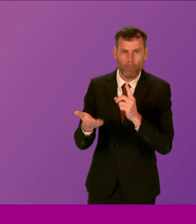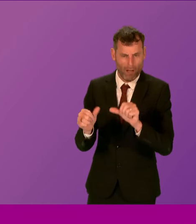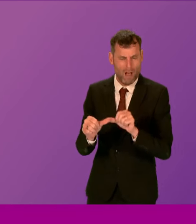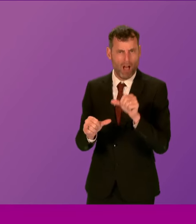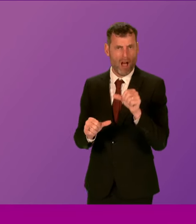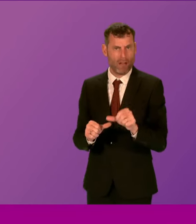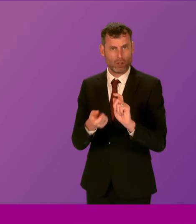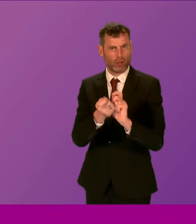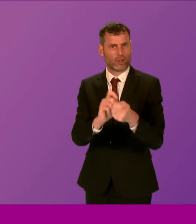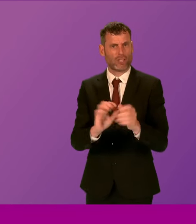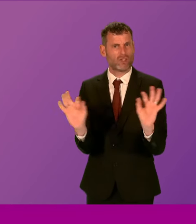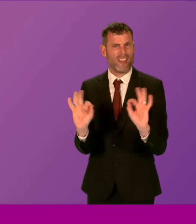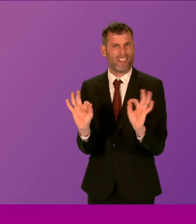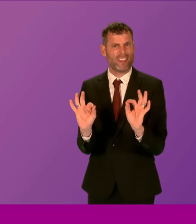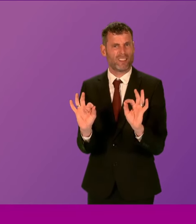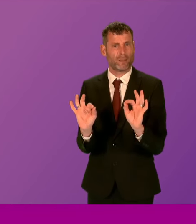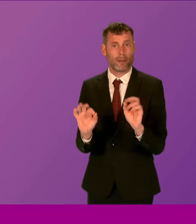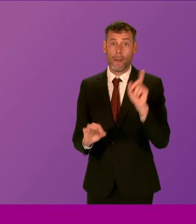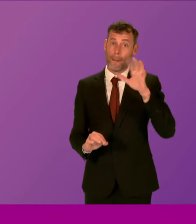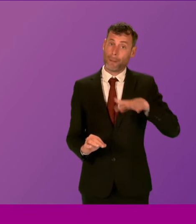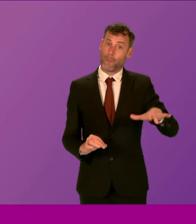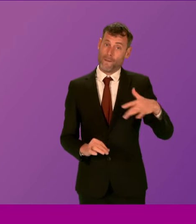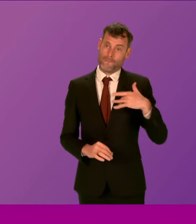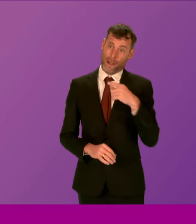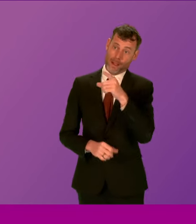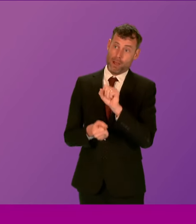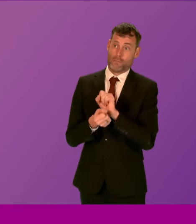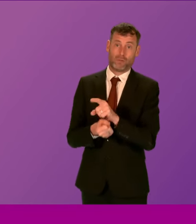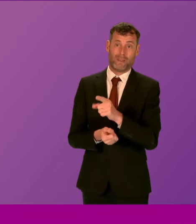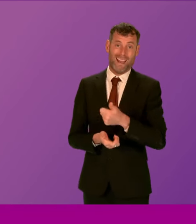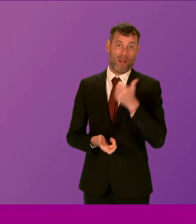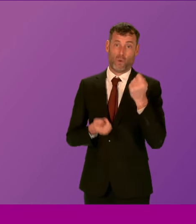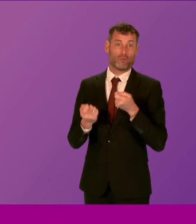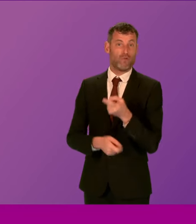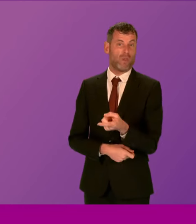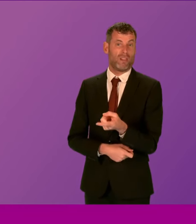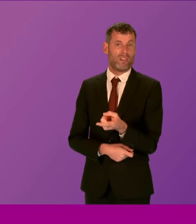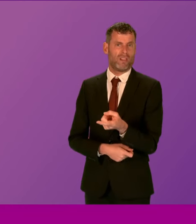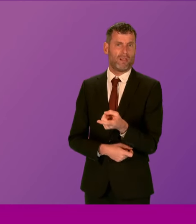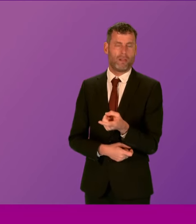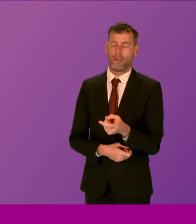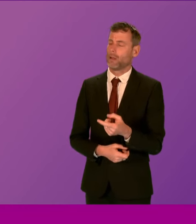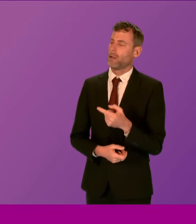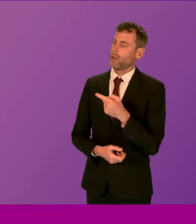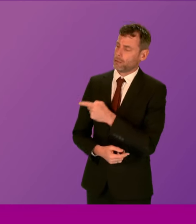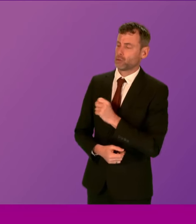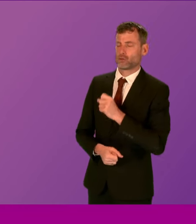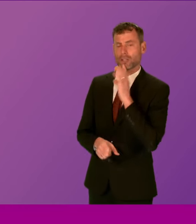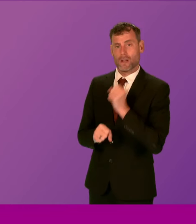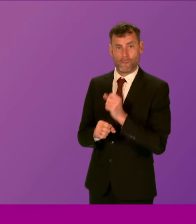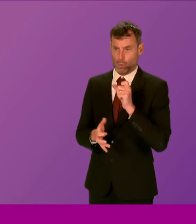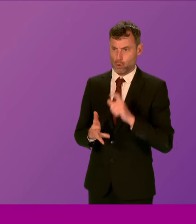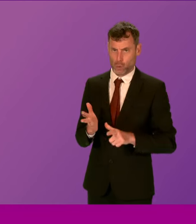lasting difference. Residents believe the prison is out of control. Therefore, what further action can the Scottish Government